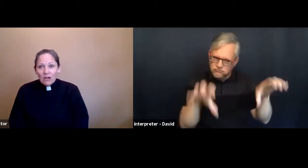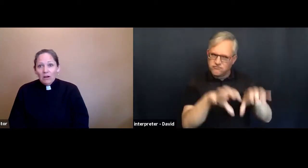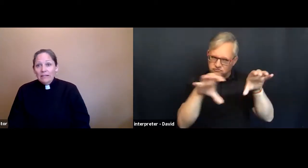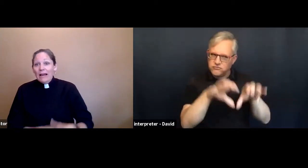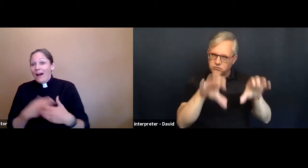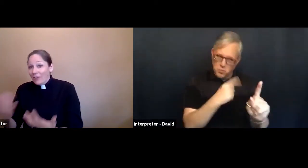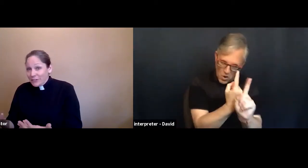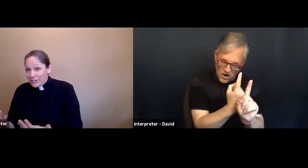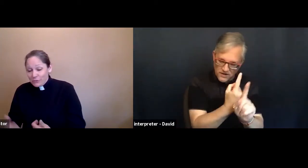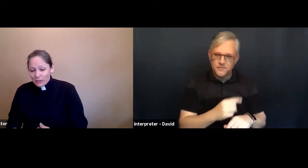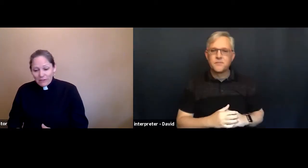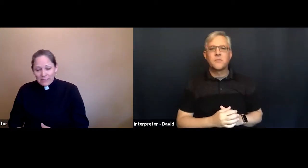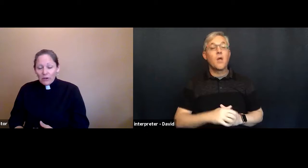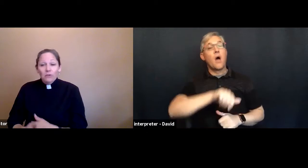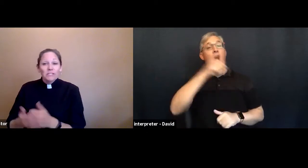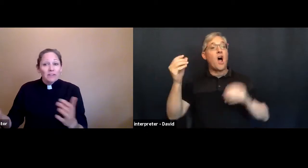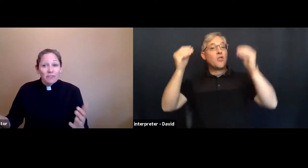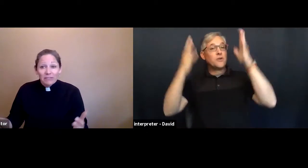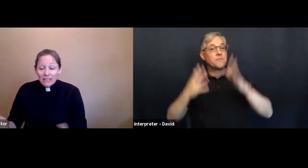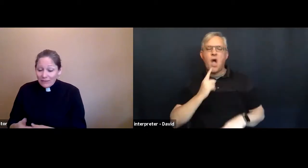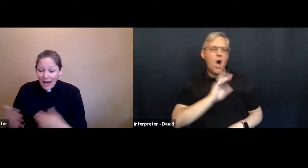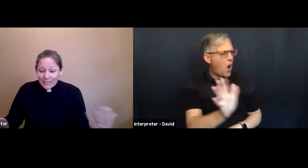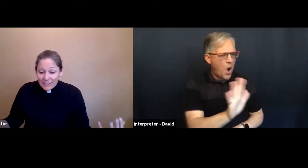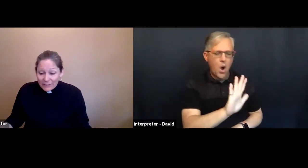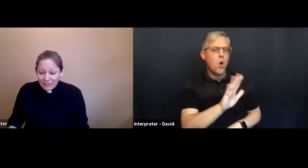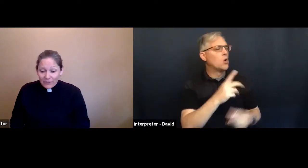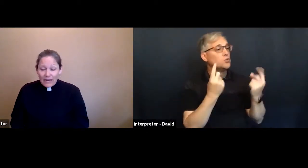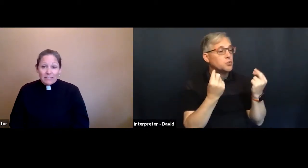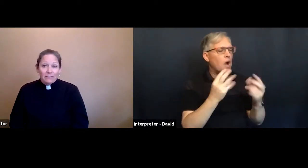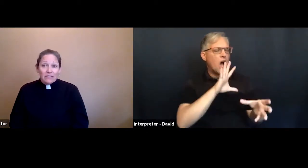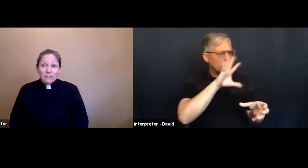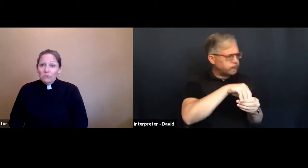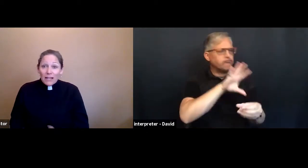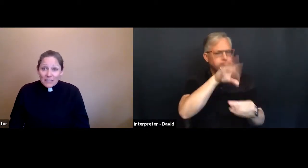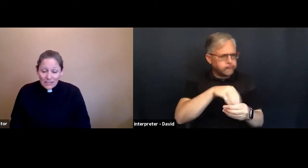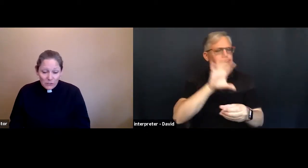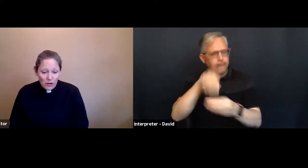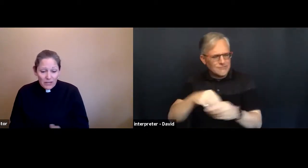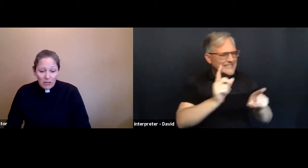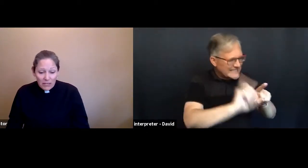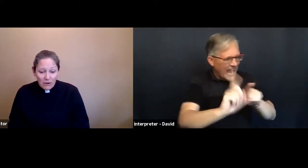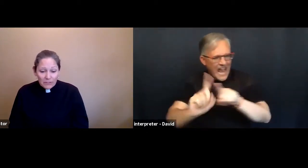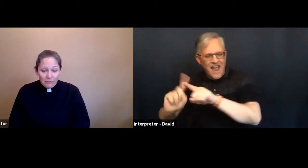And other teachers will advise, no, just get involved in lots of different activities, do lots of things, try them all out.